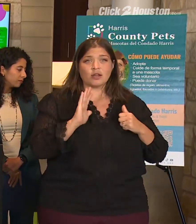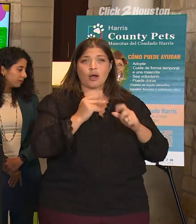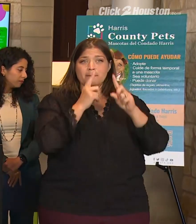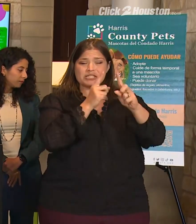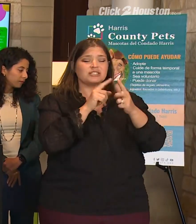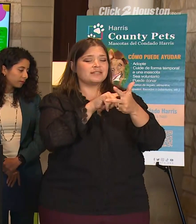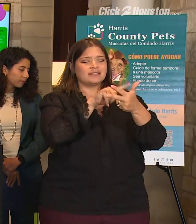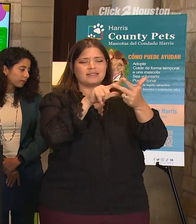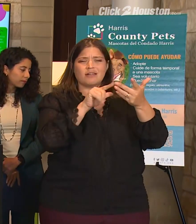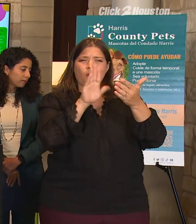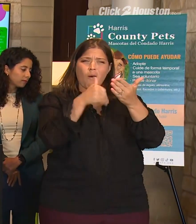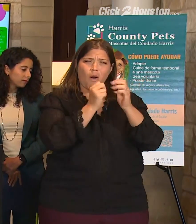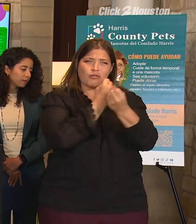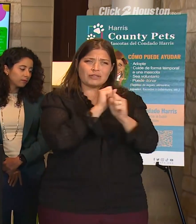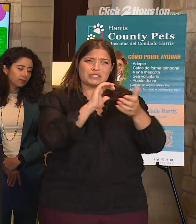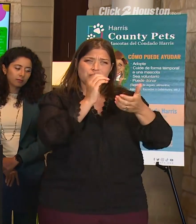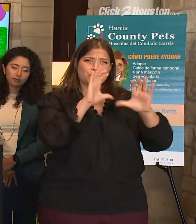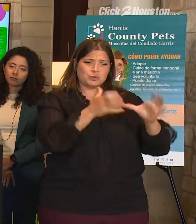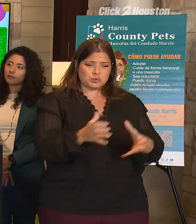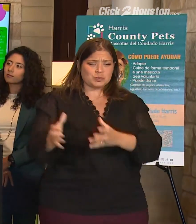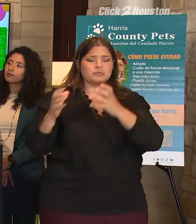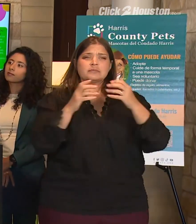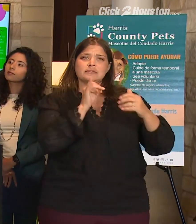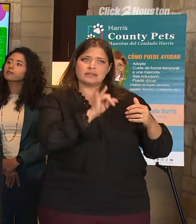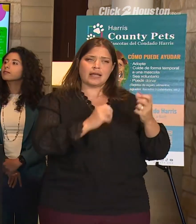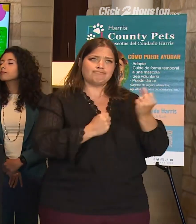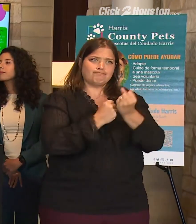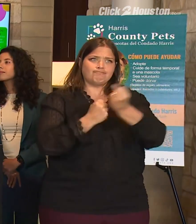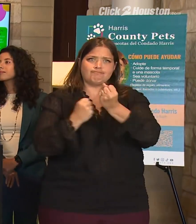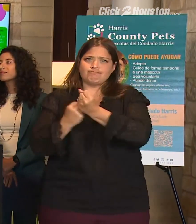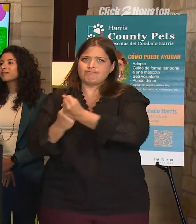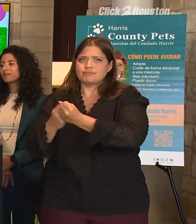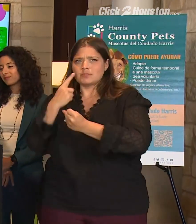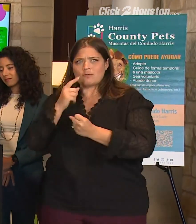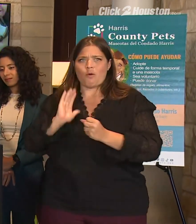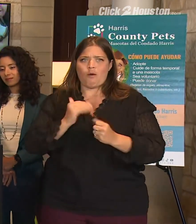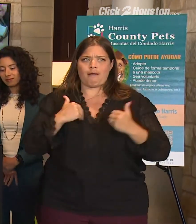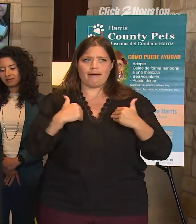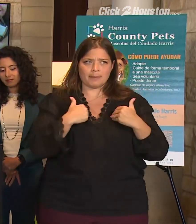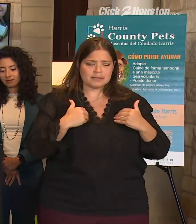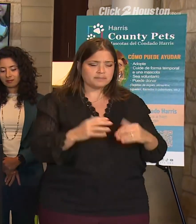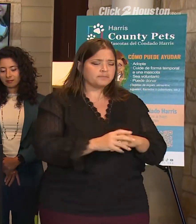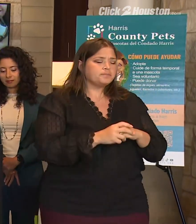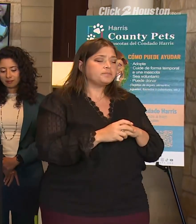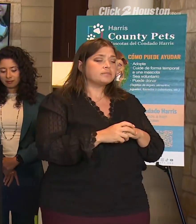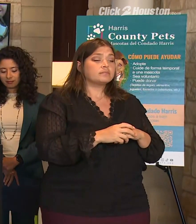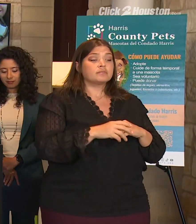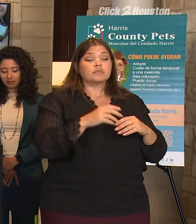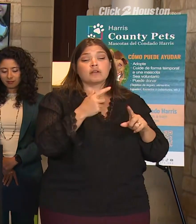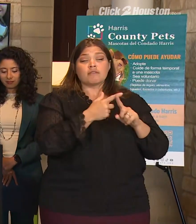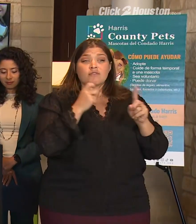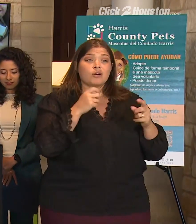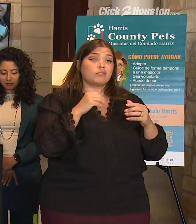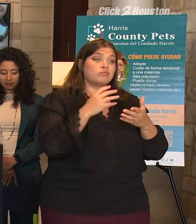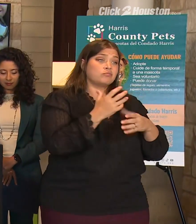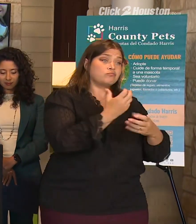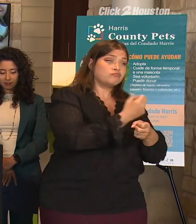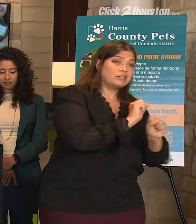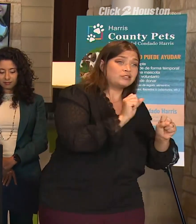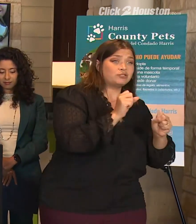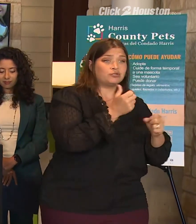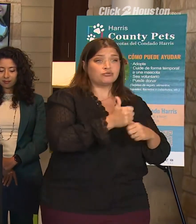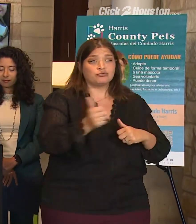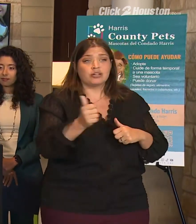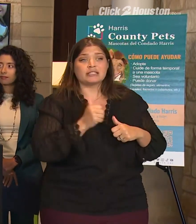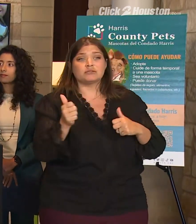find positive outcomes for the animals that come into this facility. And so far this year, through our rescue and transport and foster groups, we've had